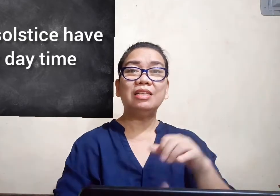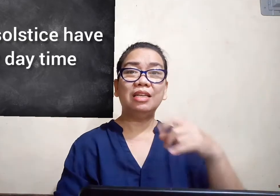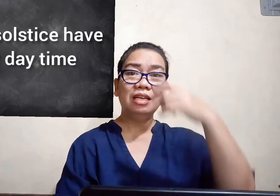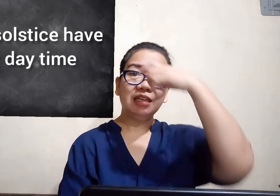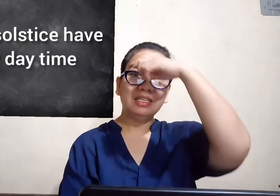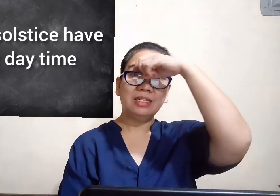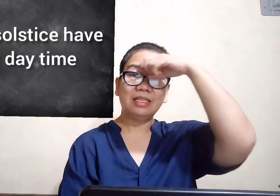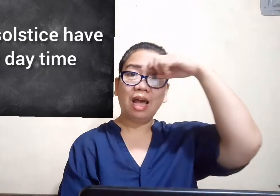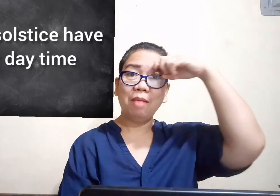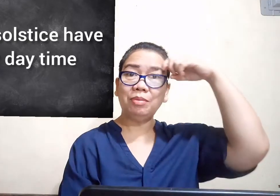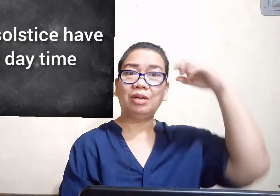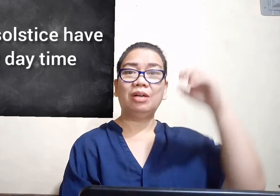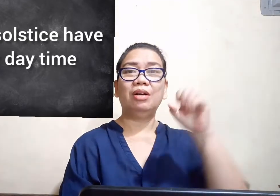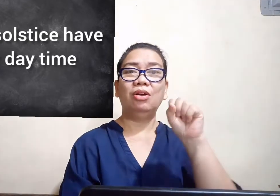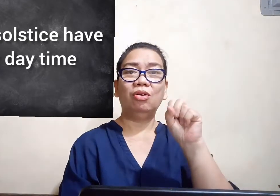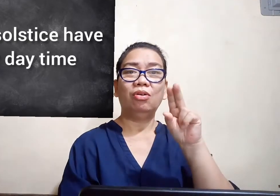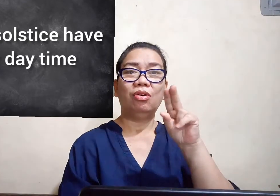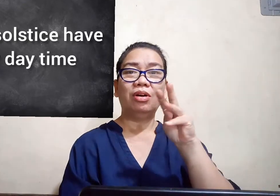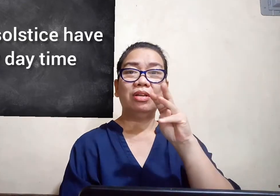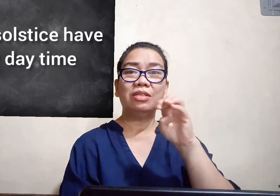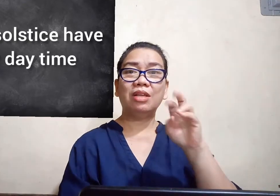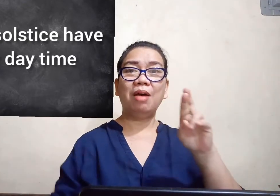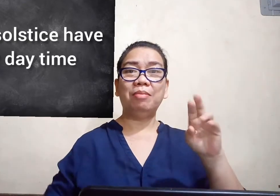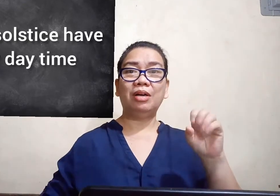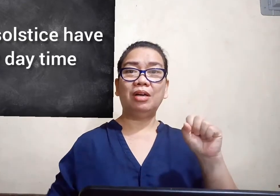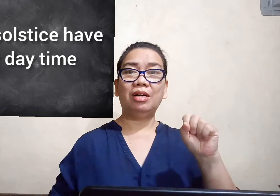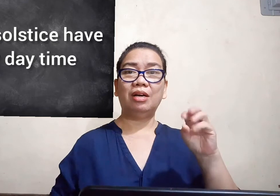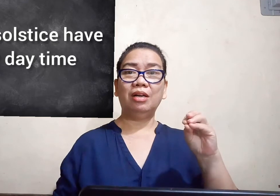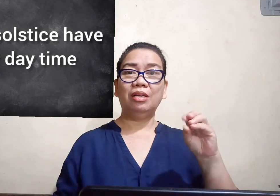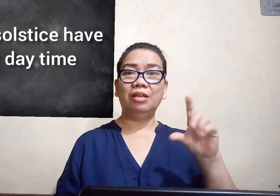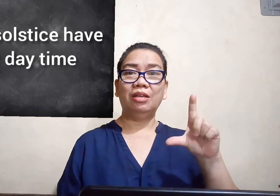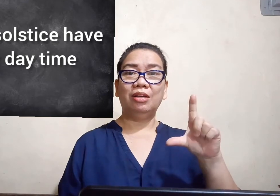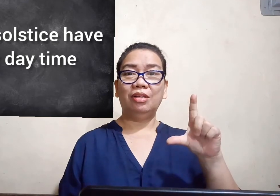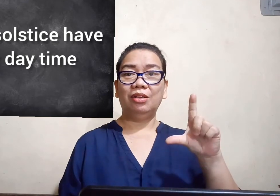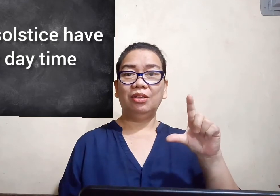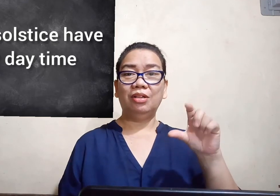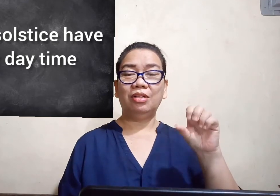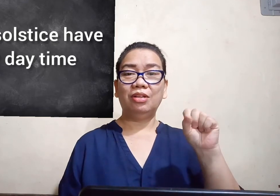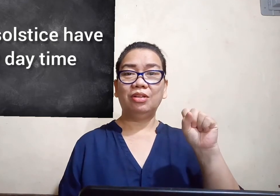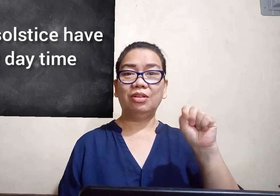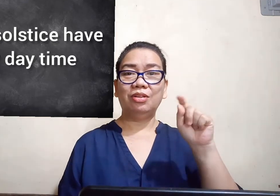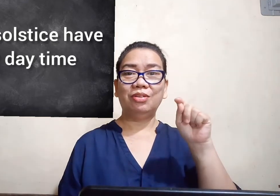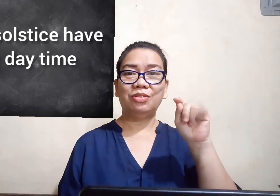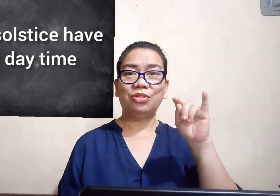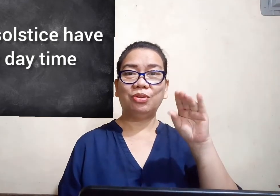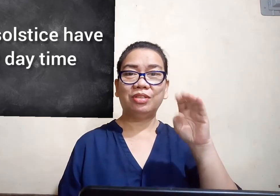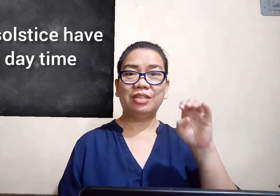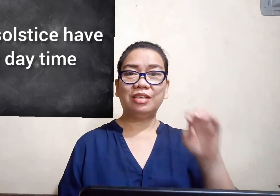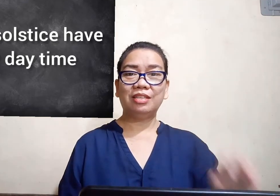the summer or summer solstice